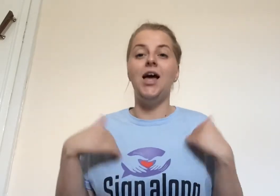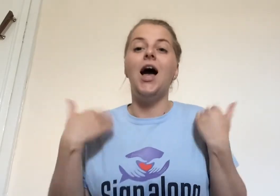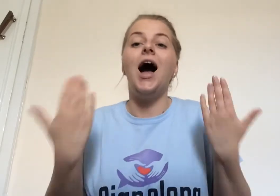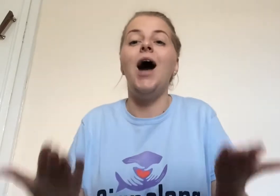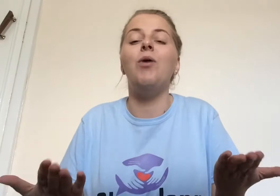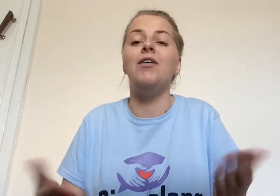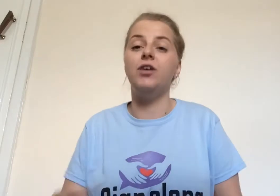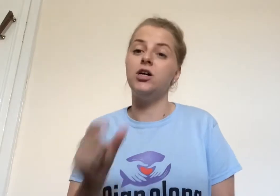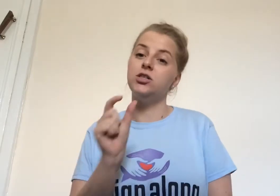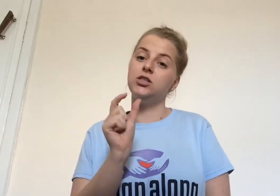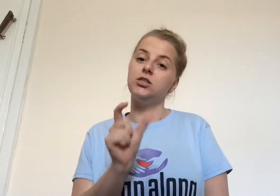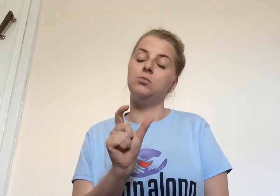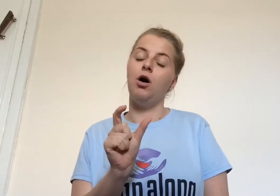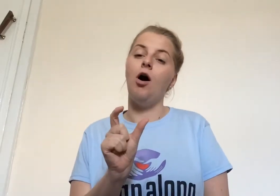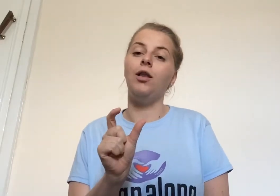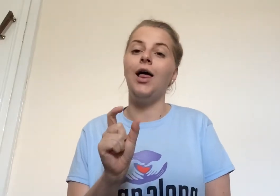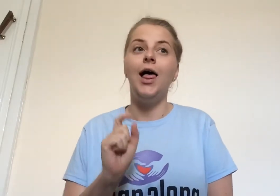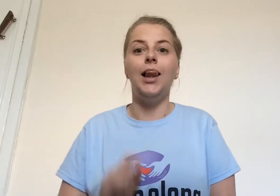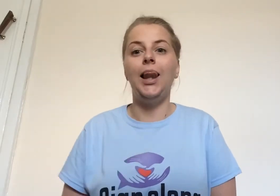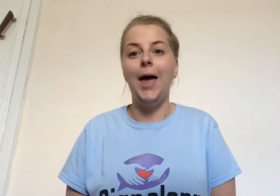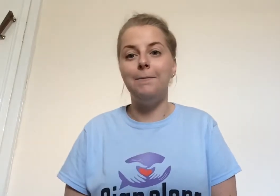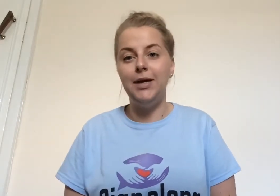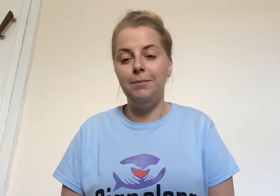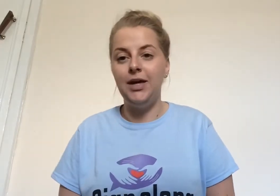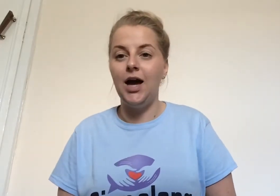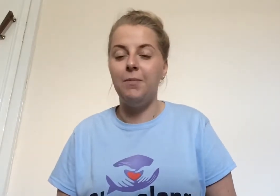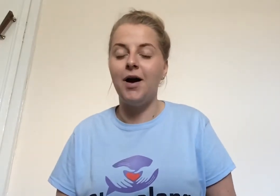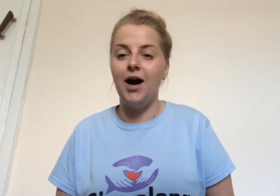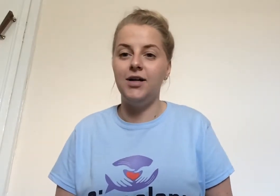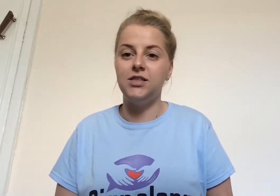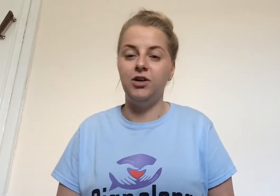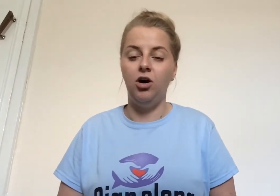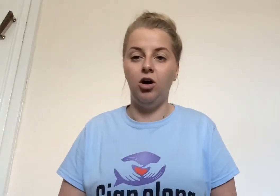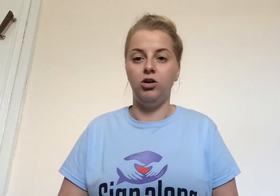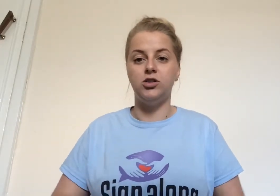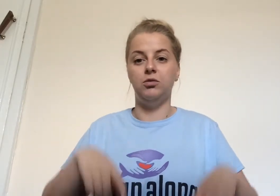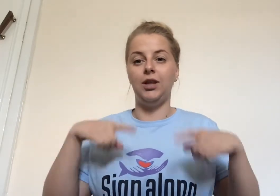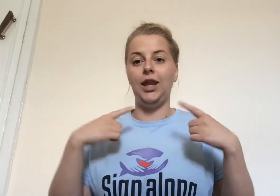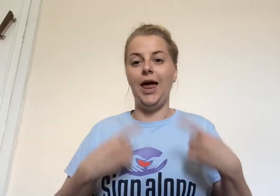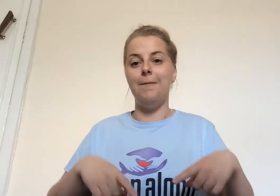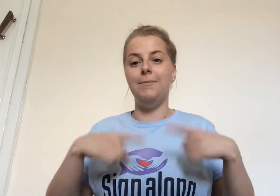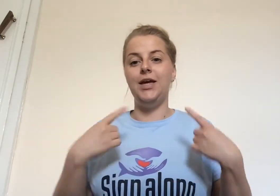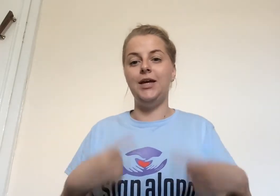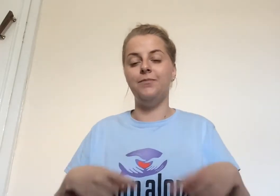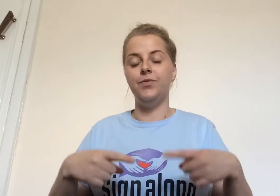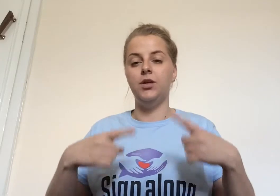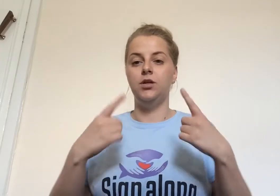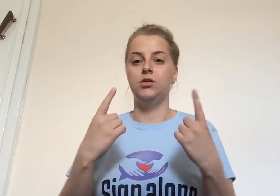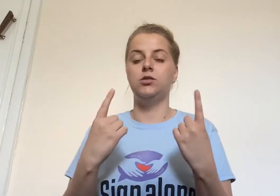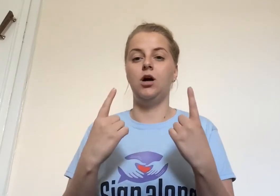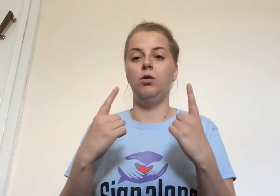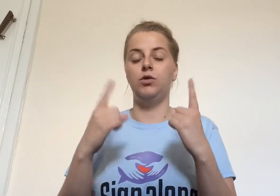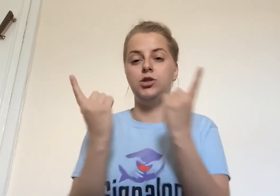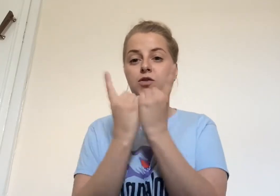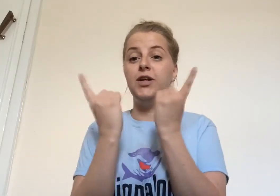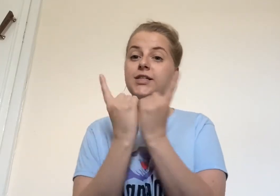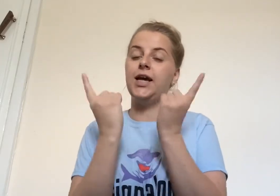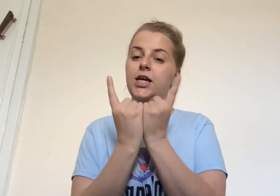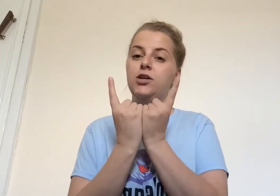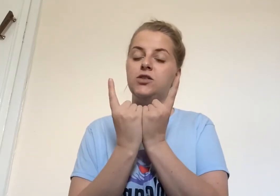however small, let me be a part of it all. So, let me. So, the two fingers like you use